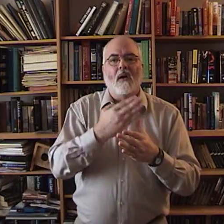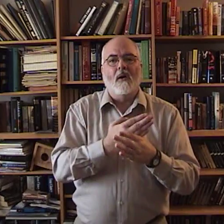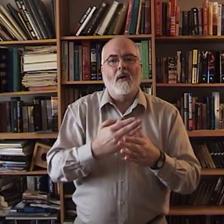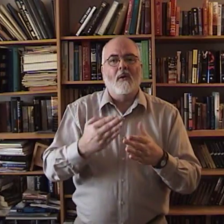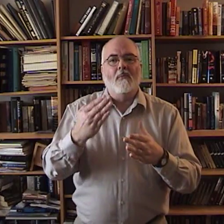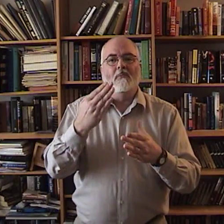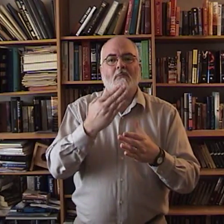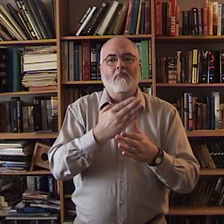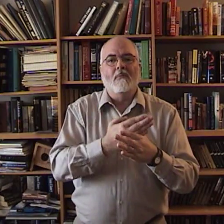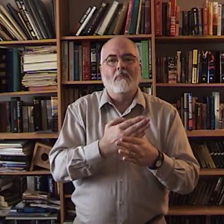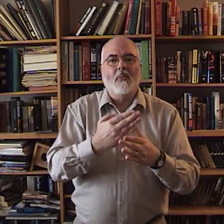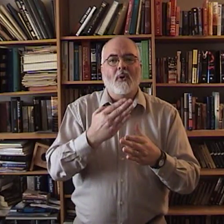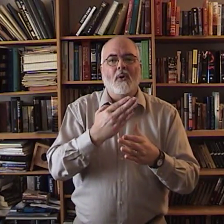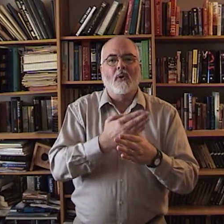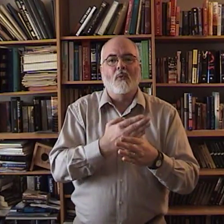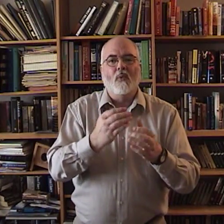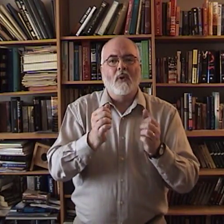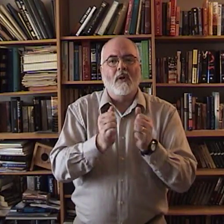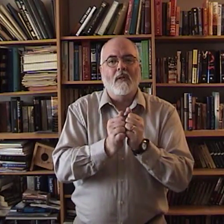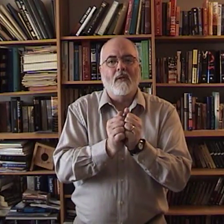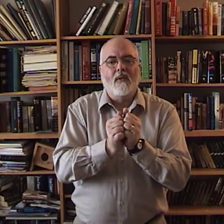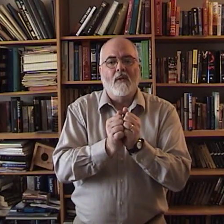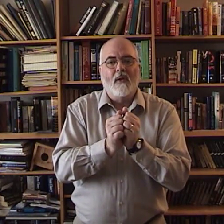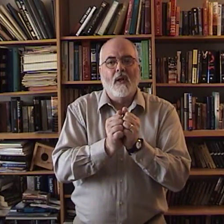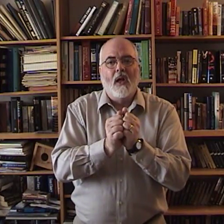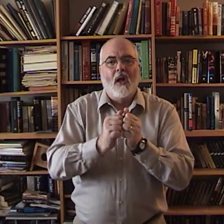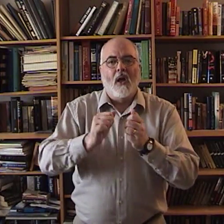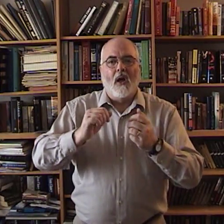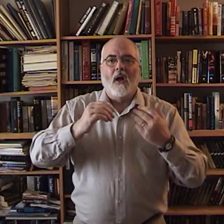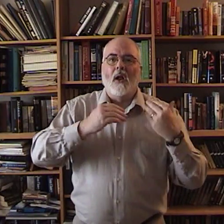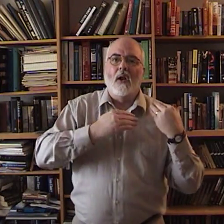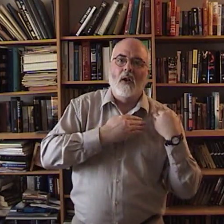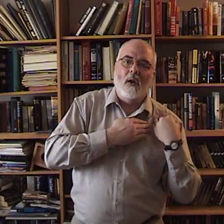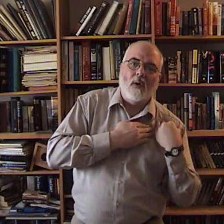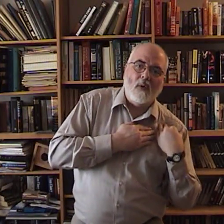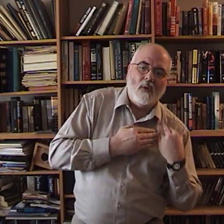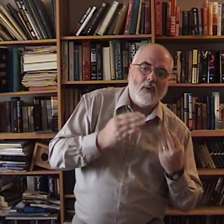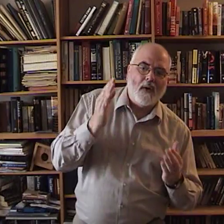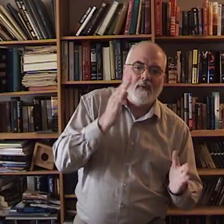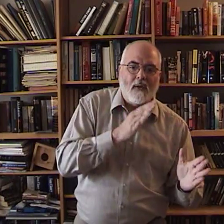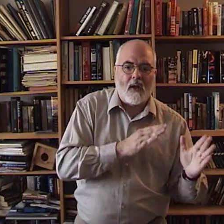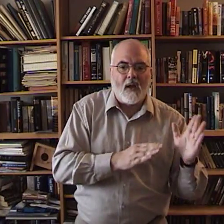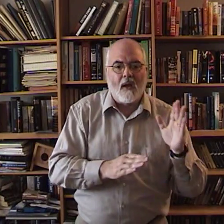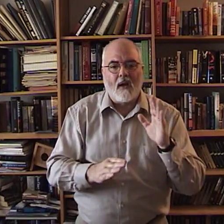cumbered with a load of care?